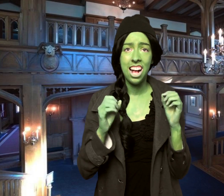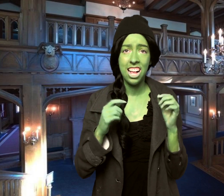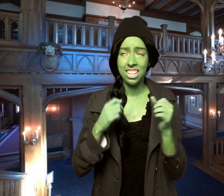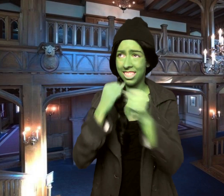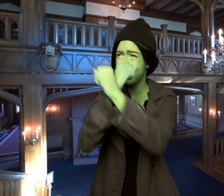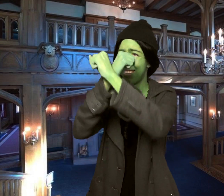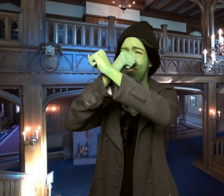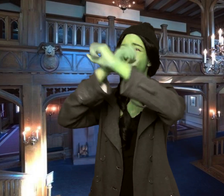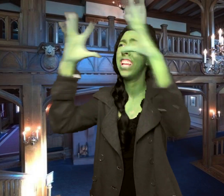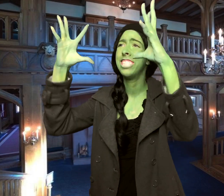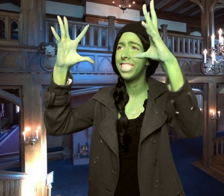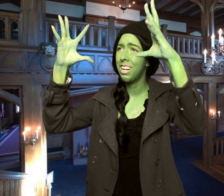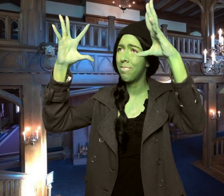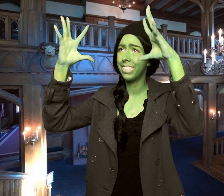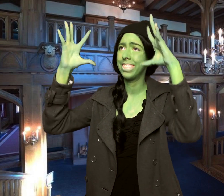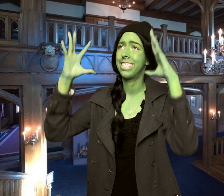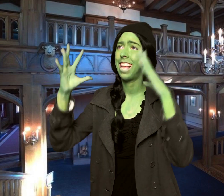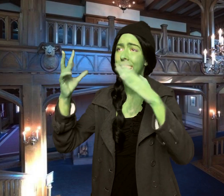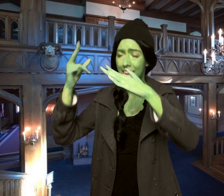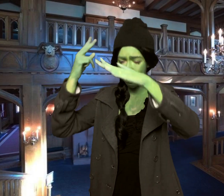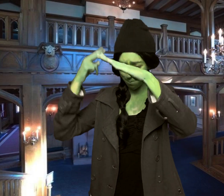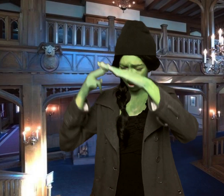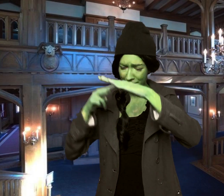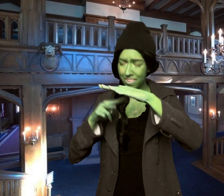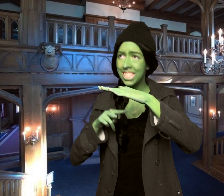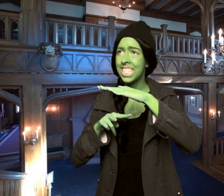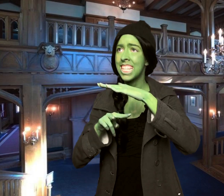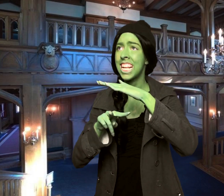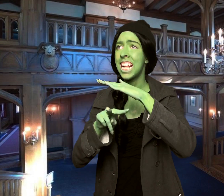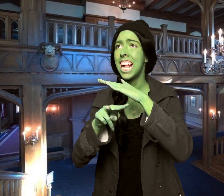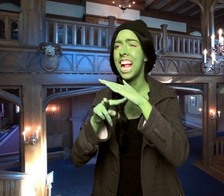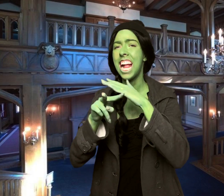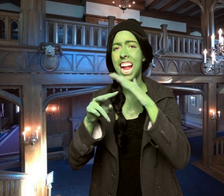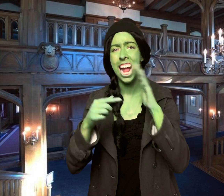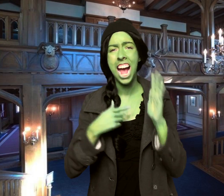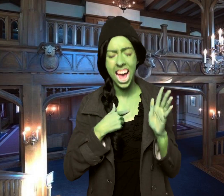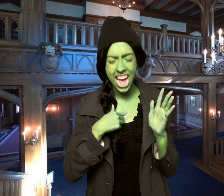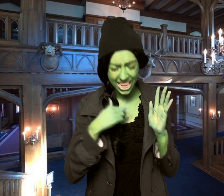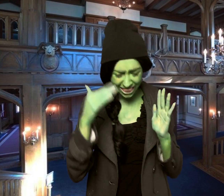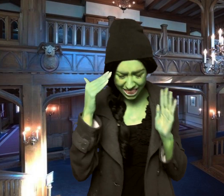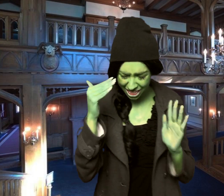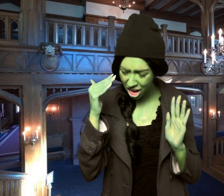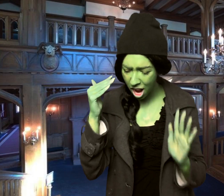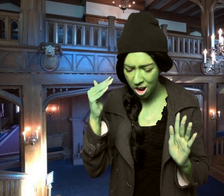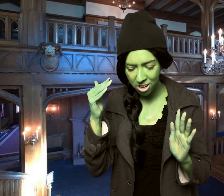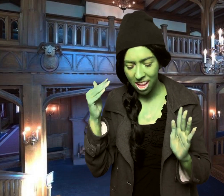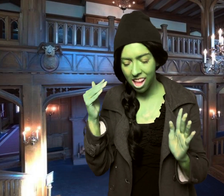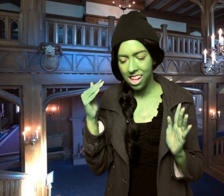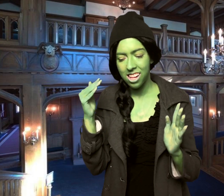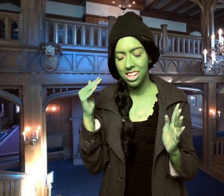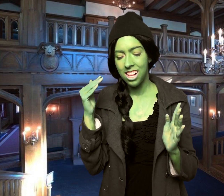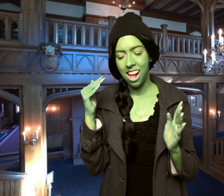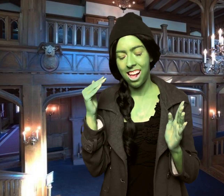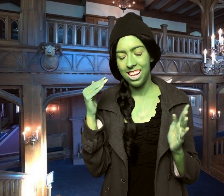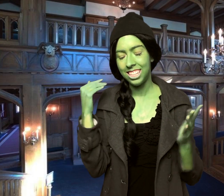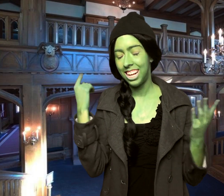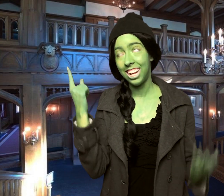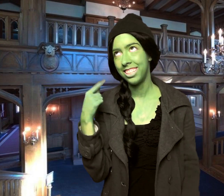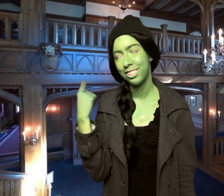I've just had a vision Almost like a prophecy I know It sounds truly